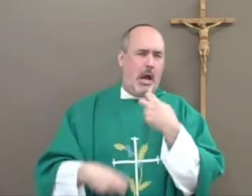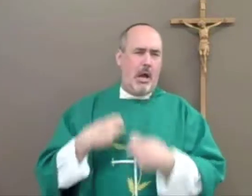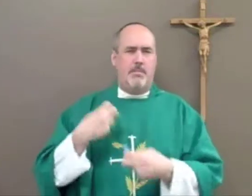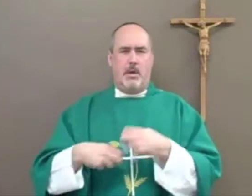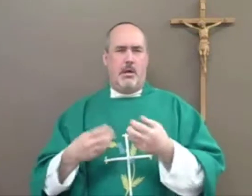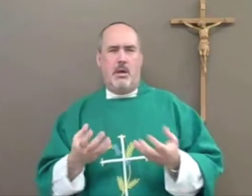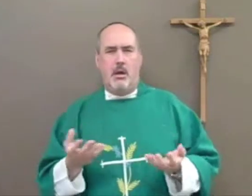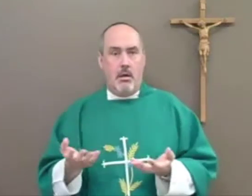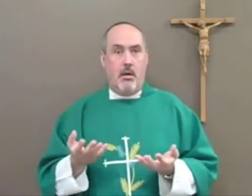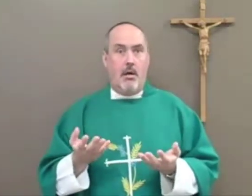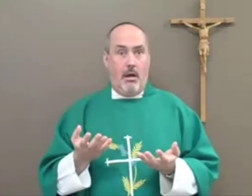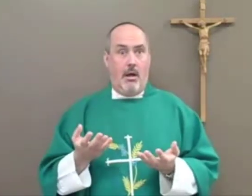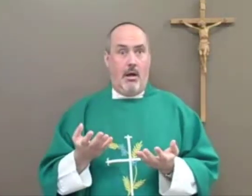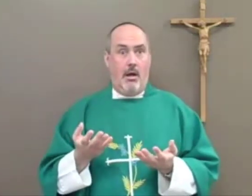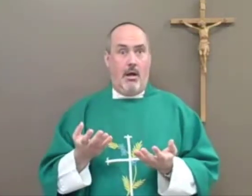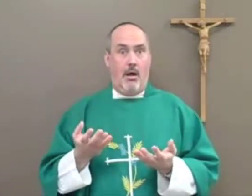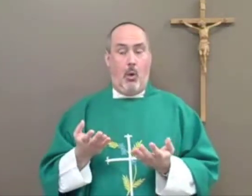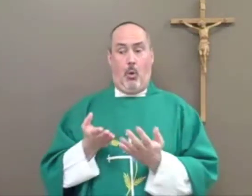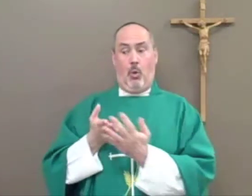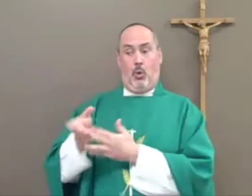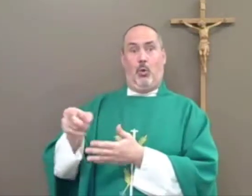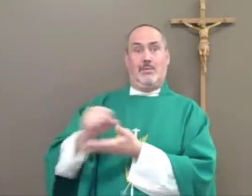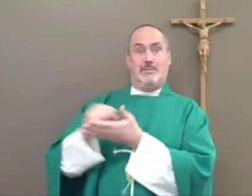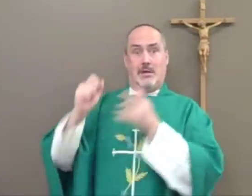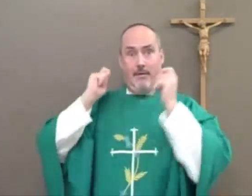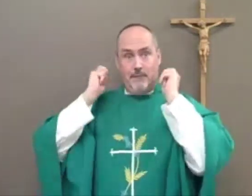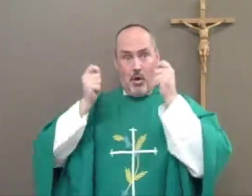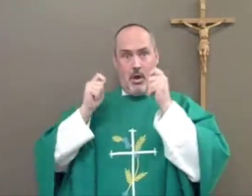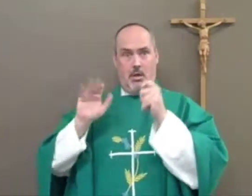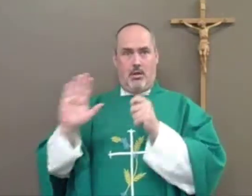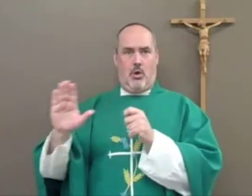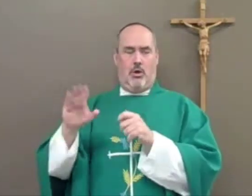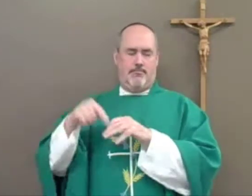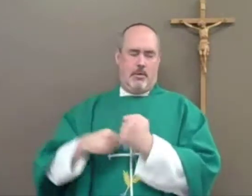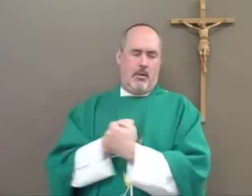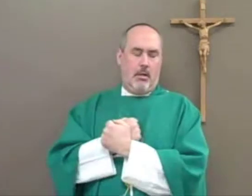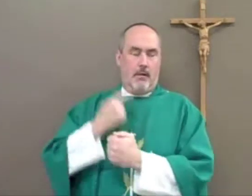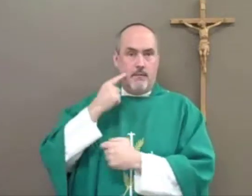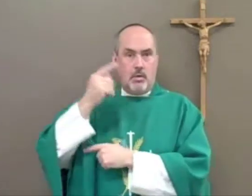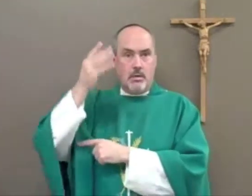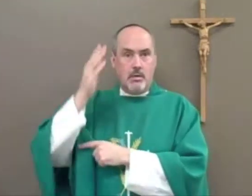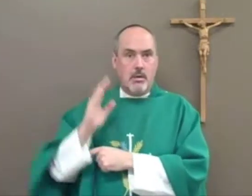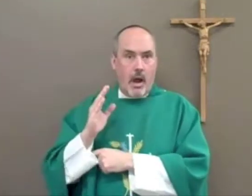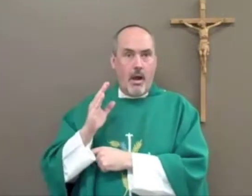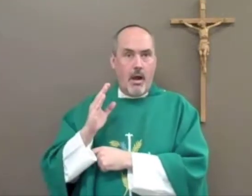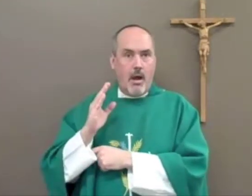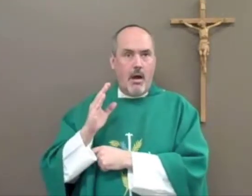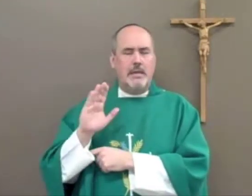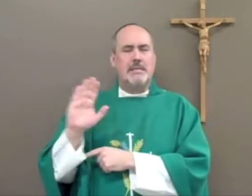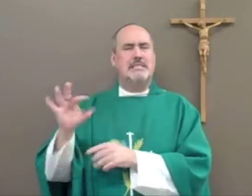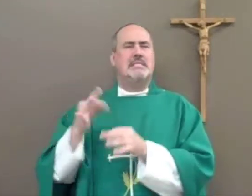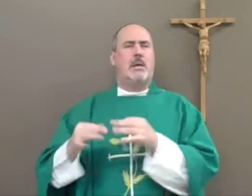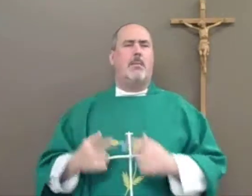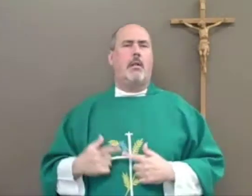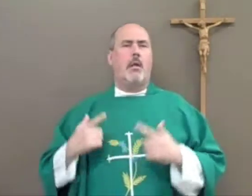lots of issues and scandals on the Catholic Church. Because St. Francis had such deep devotion,